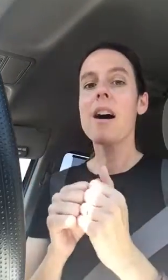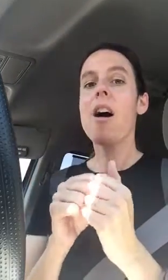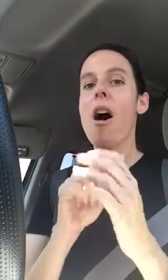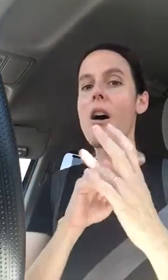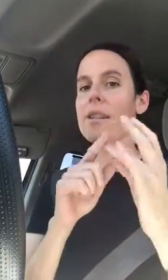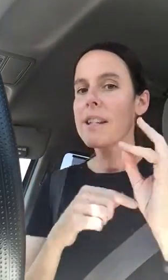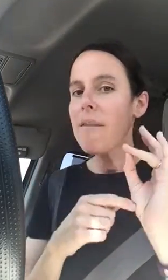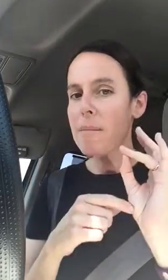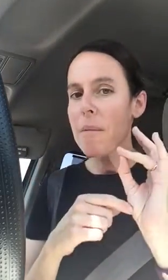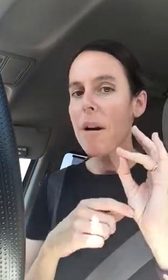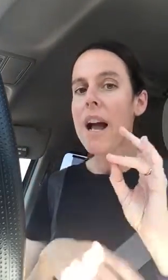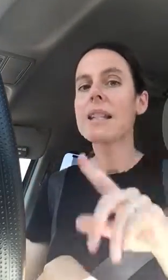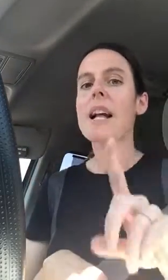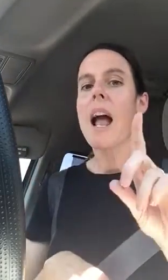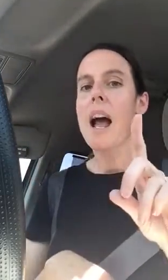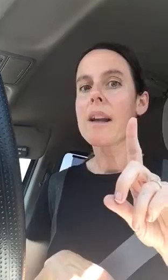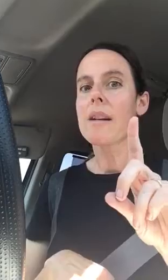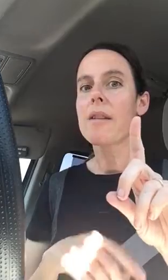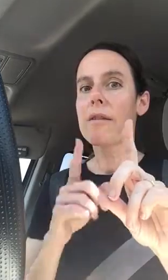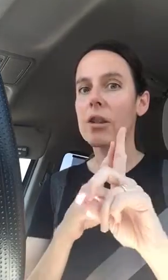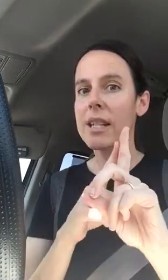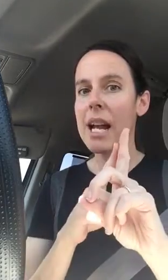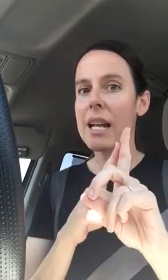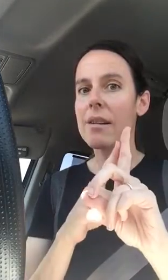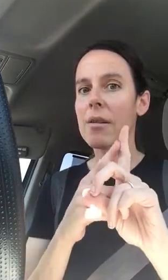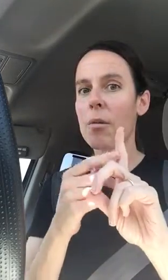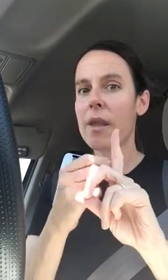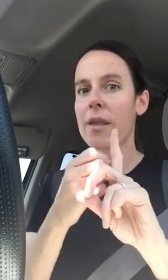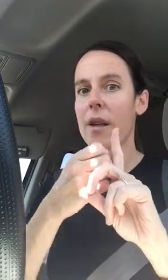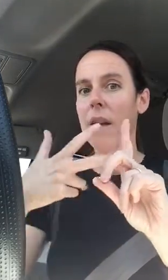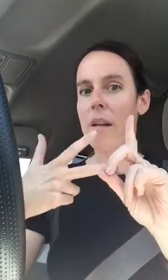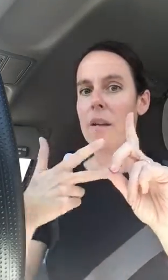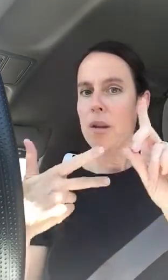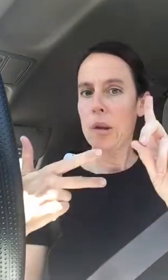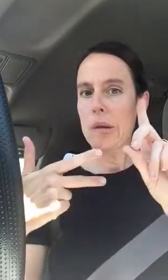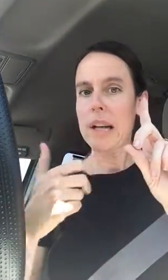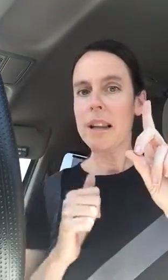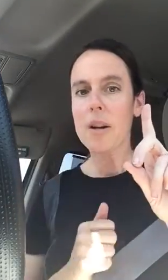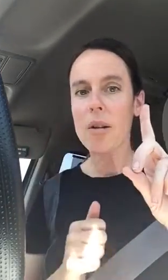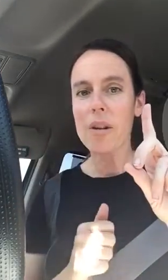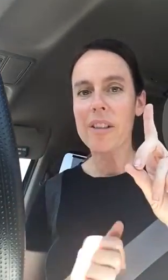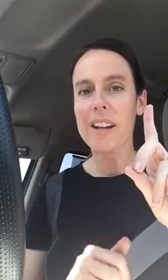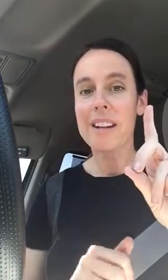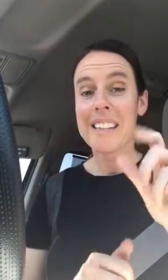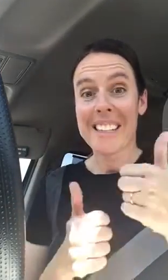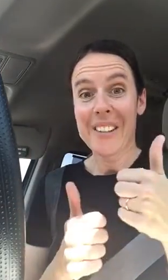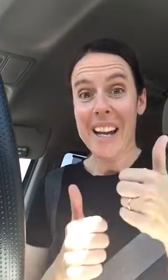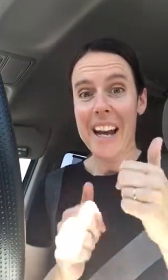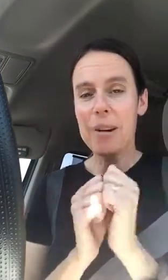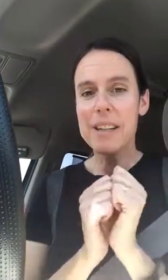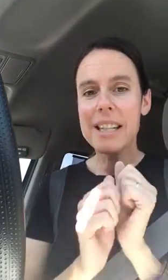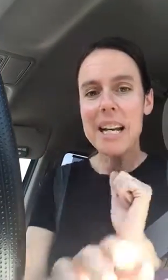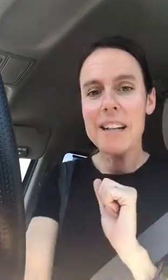all the seven memorized and the first tenant with the three that go along with it Okay, I'm excited.